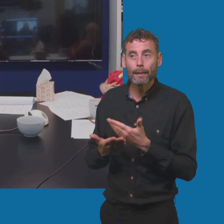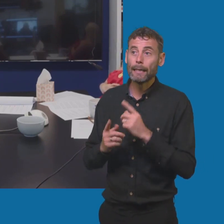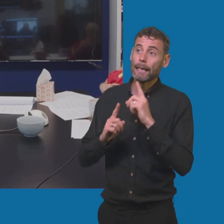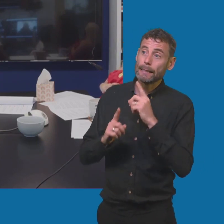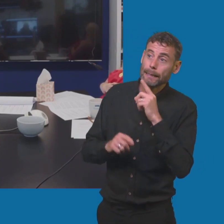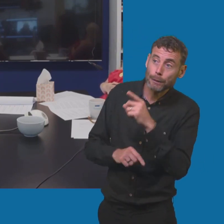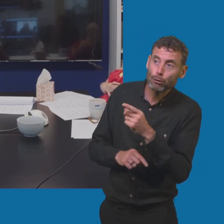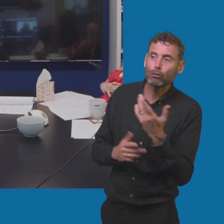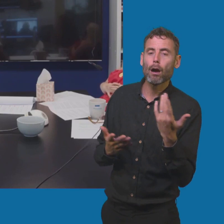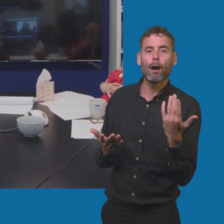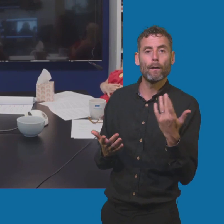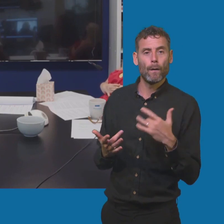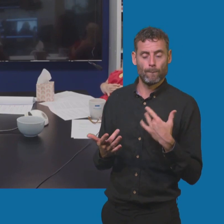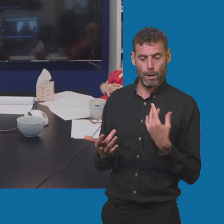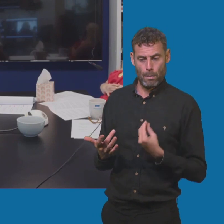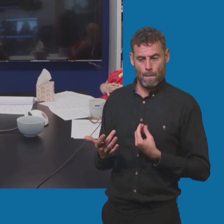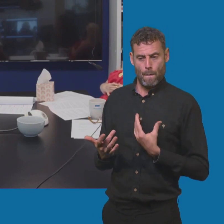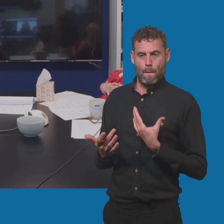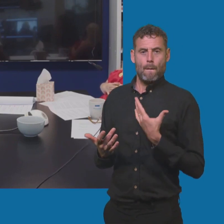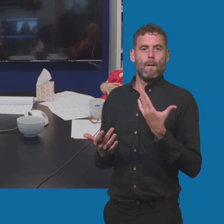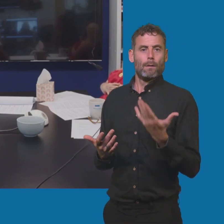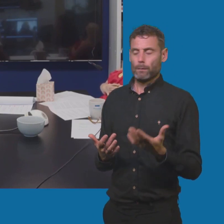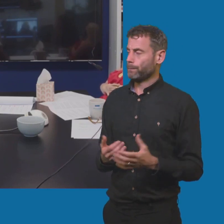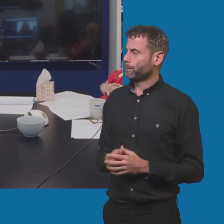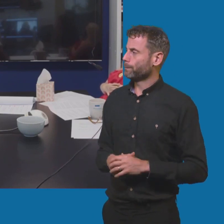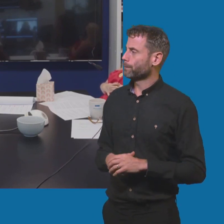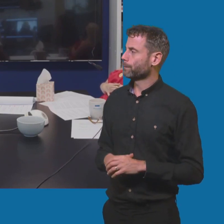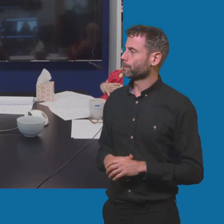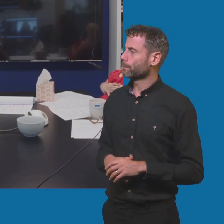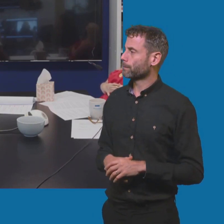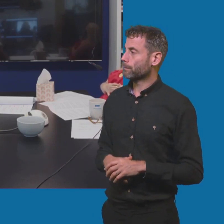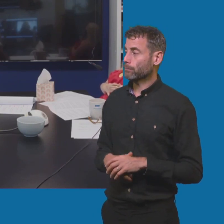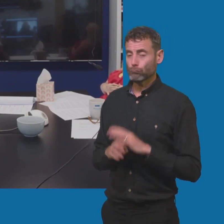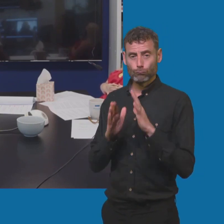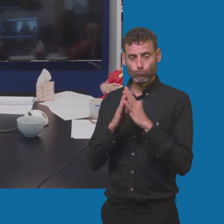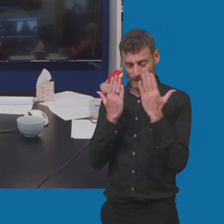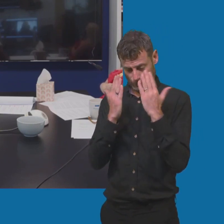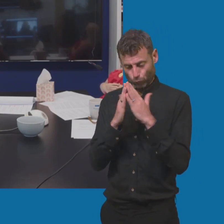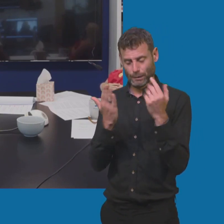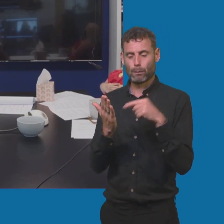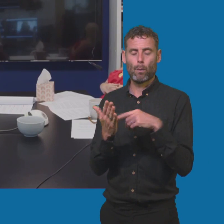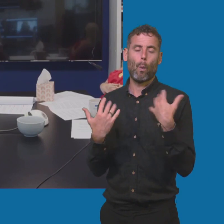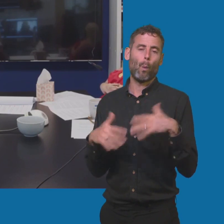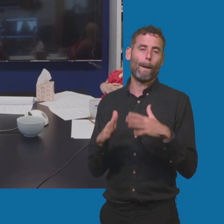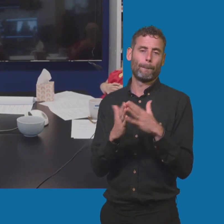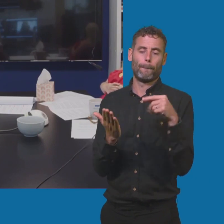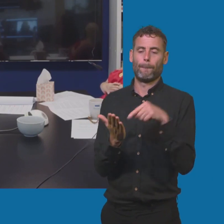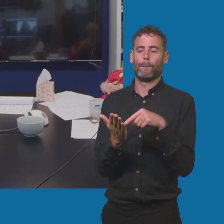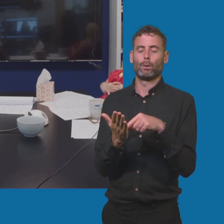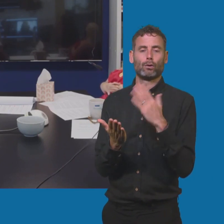to help them with the mindset that they need. Reading books, oh my God, reading books was my stepping stone